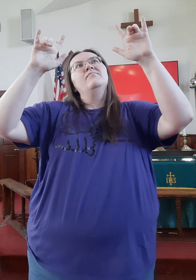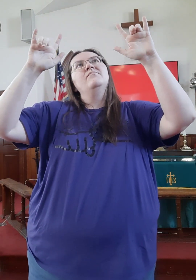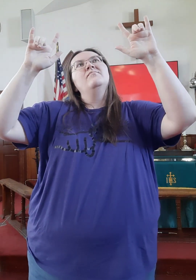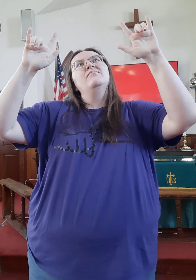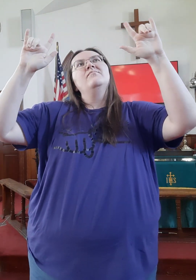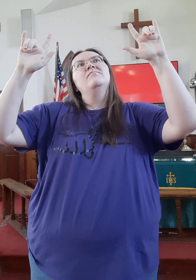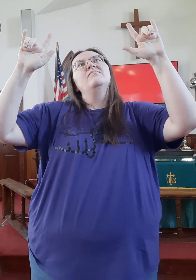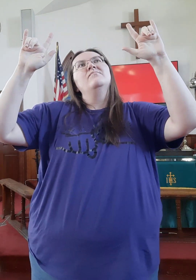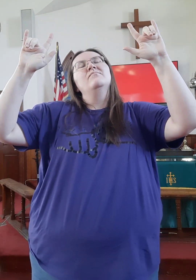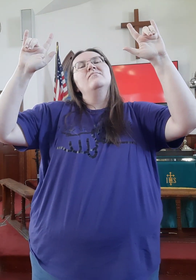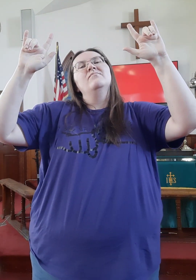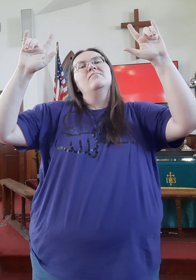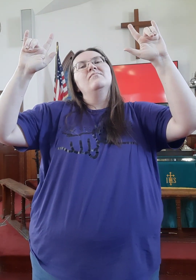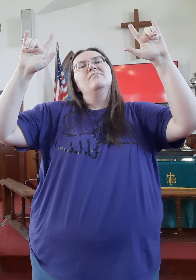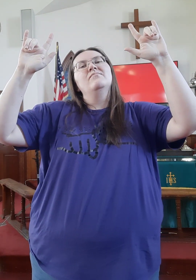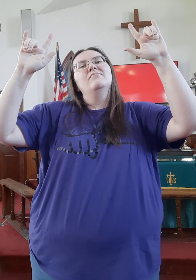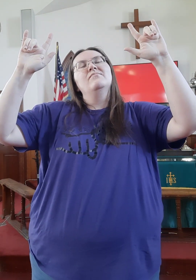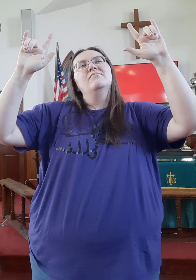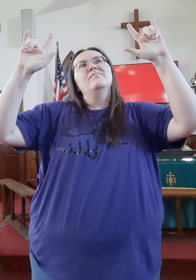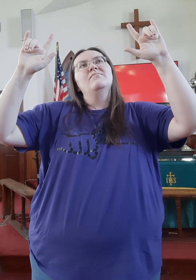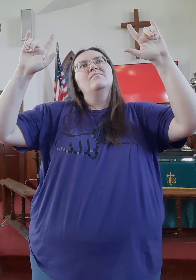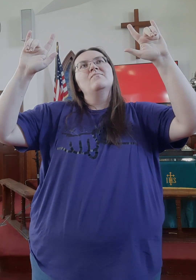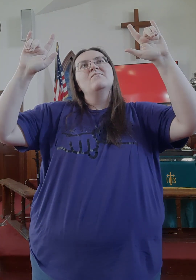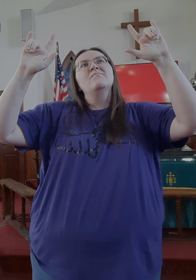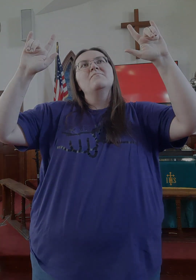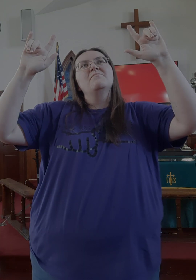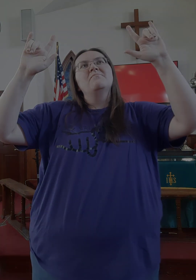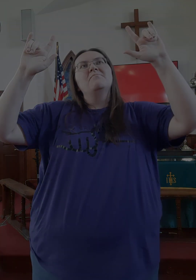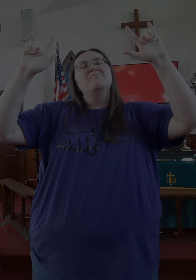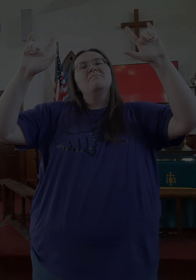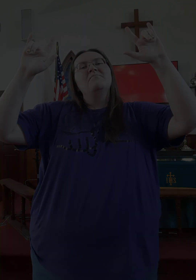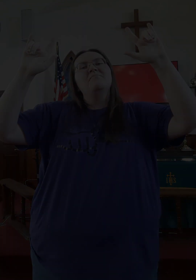I you Thank you.